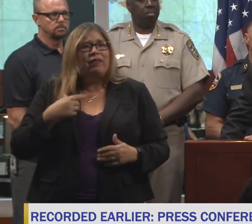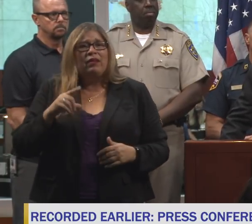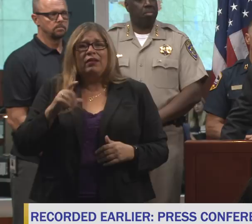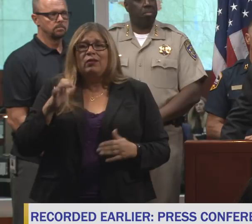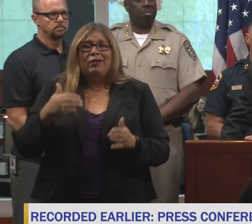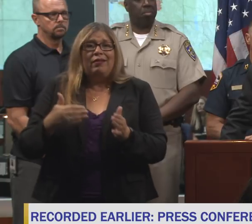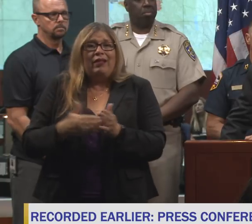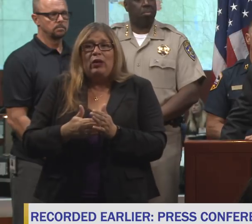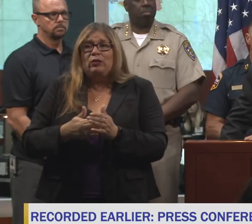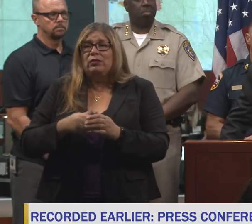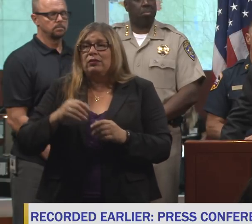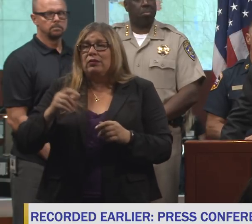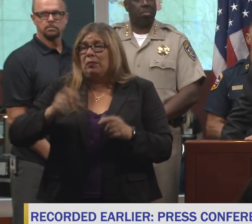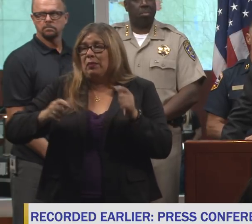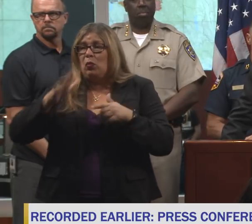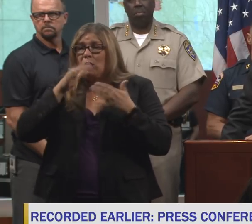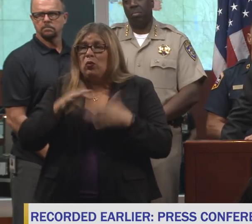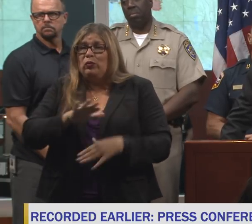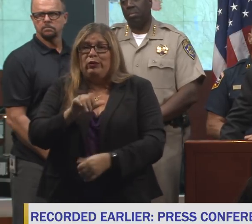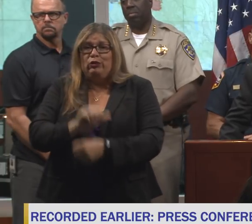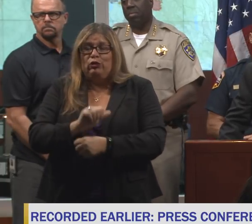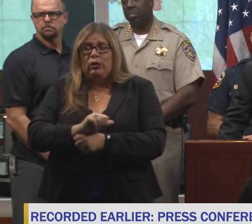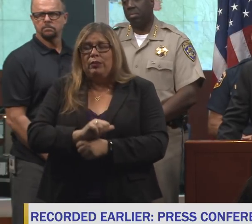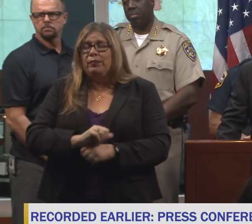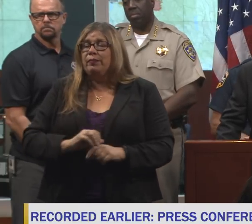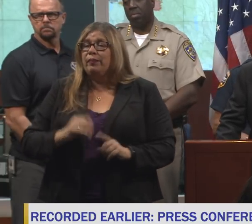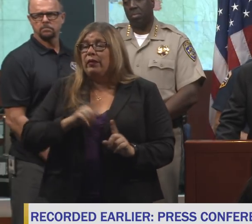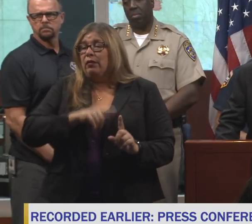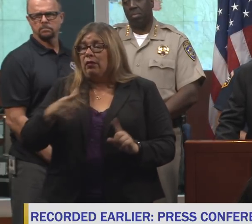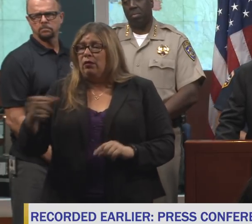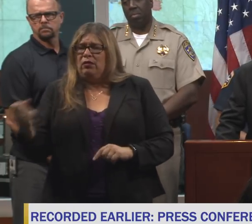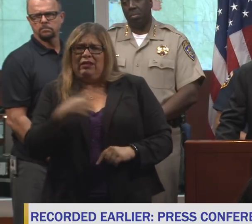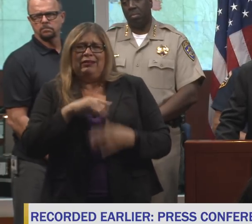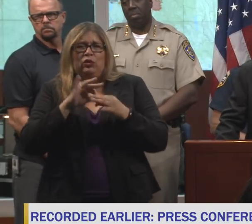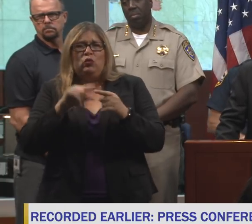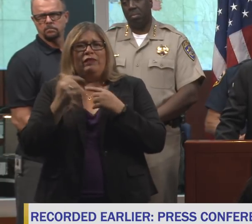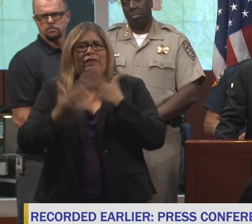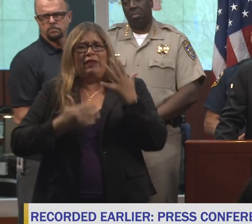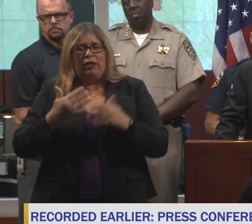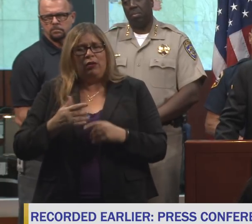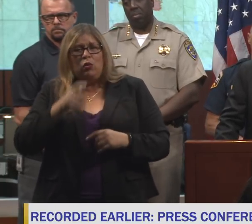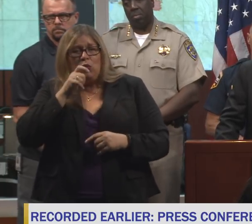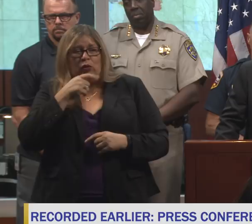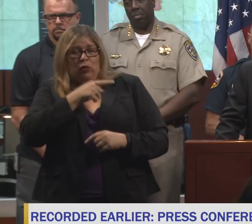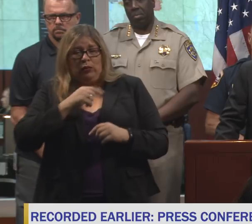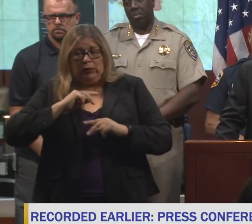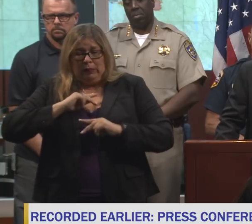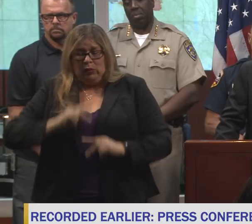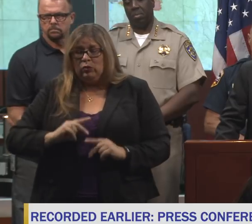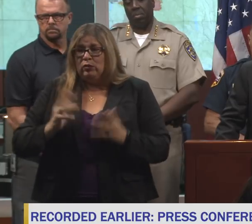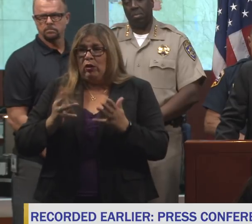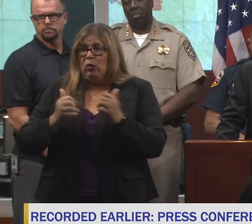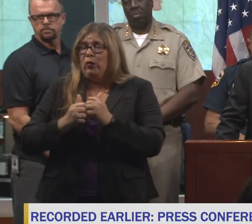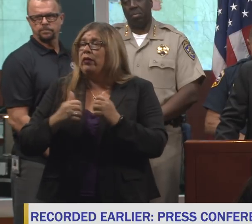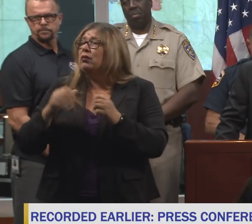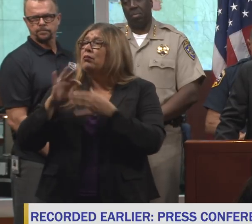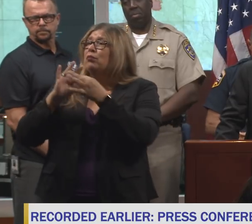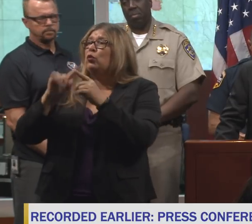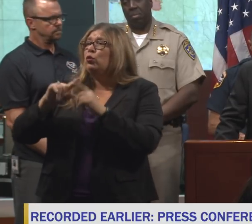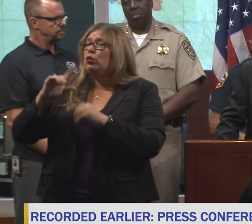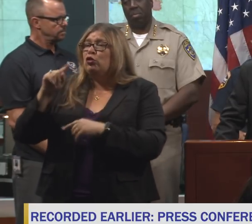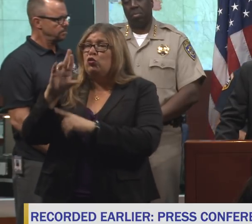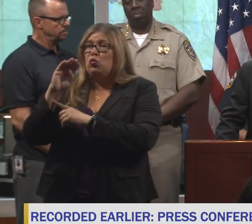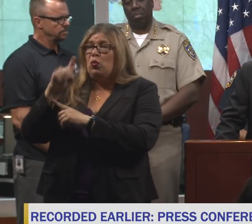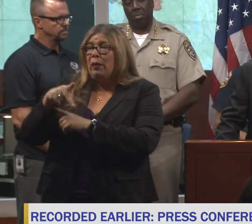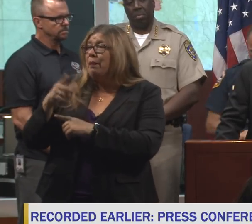will be losing their job. Governor, quick fire question. Who have you personally spoken to in the Trump administration? Cabinet secretaries,